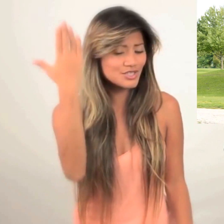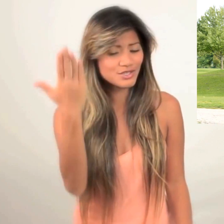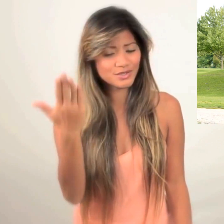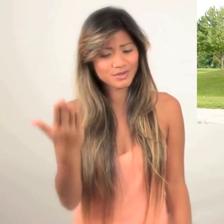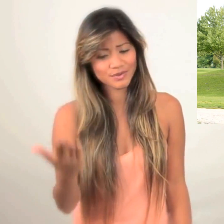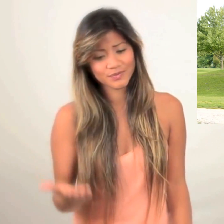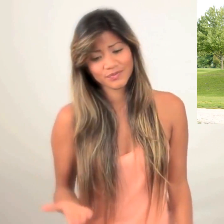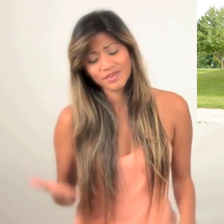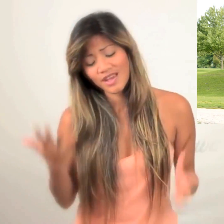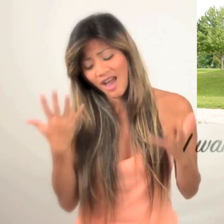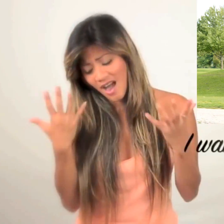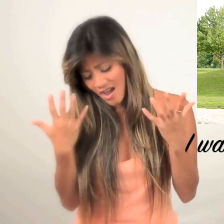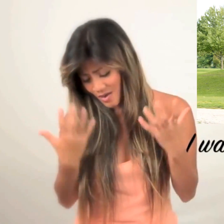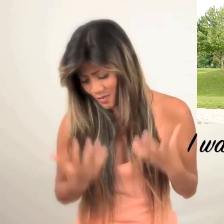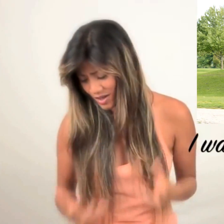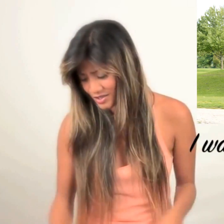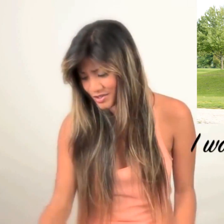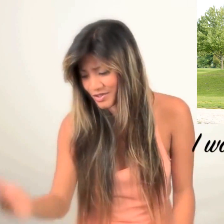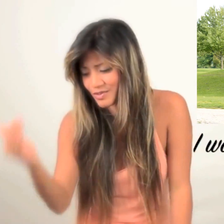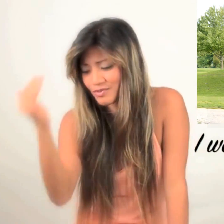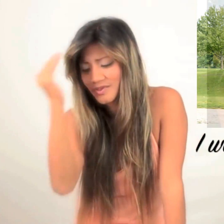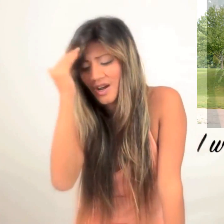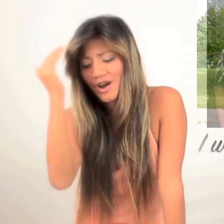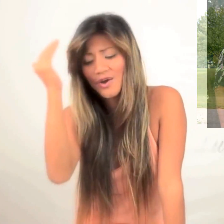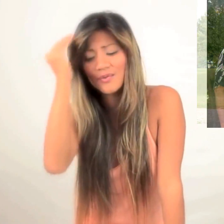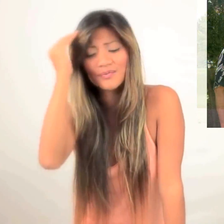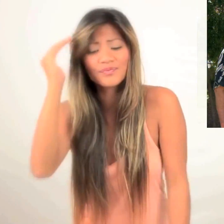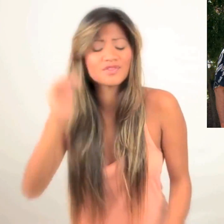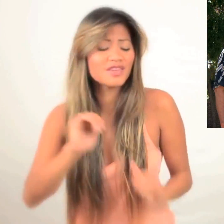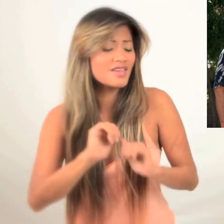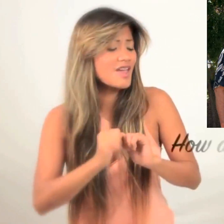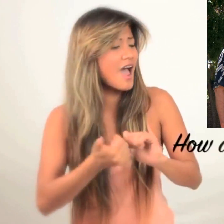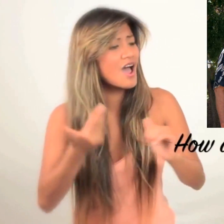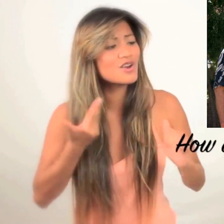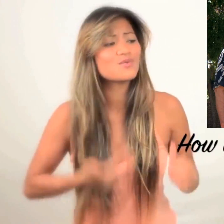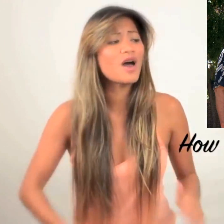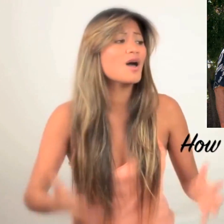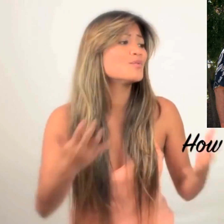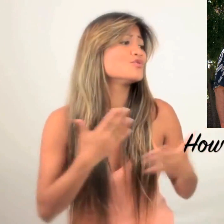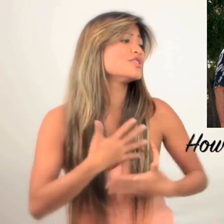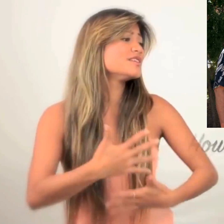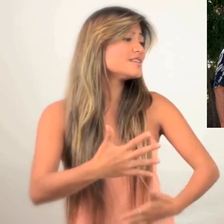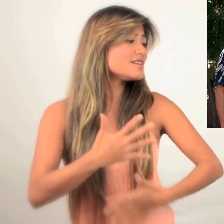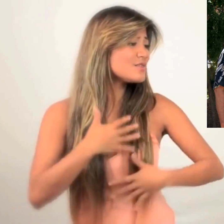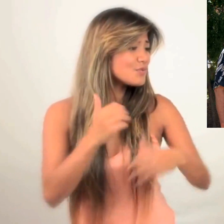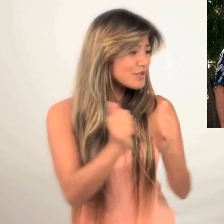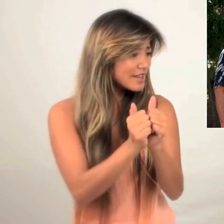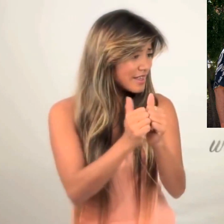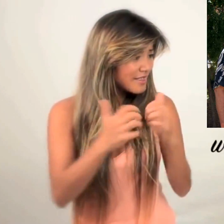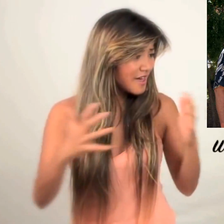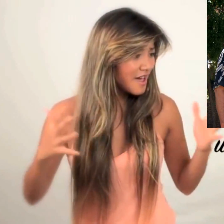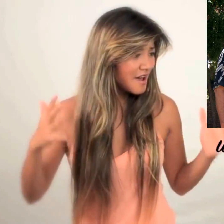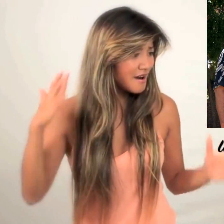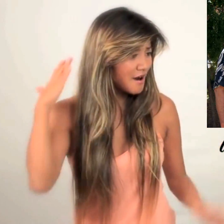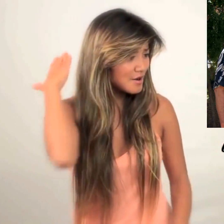you? I want to know How do I breathe without